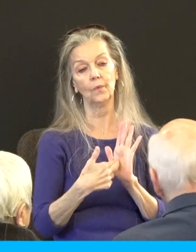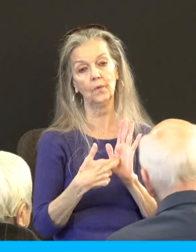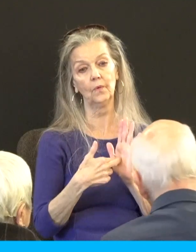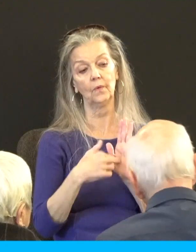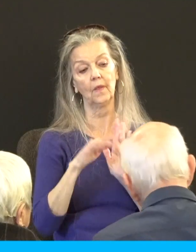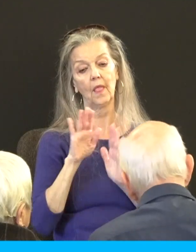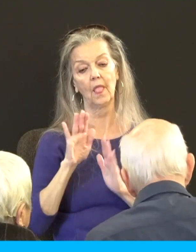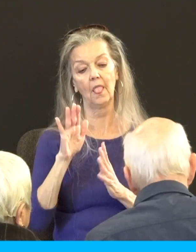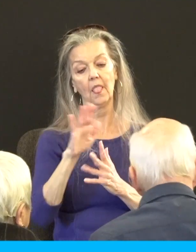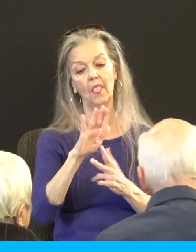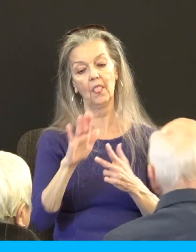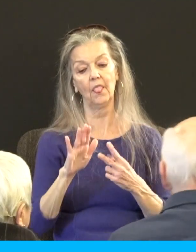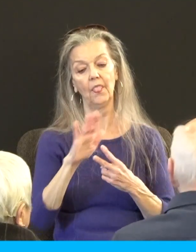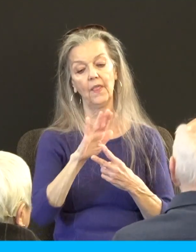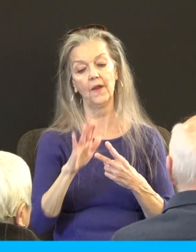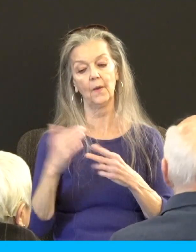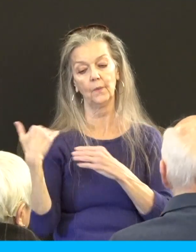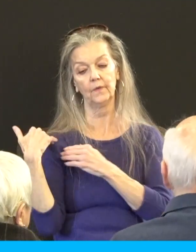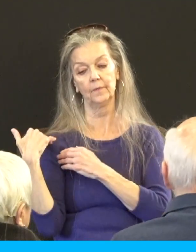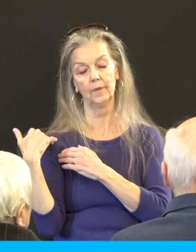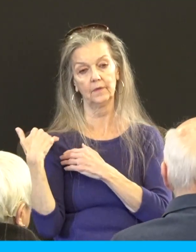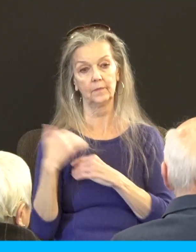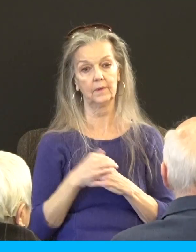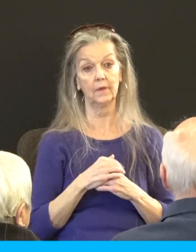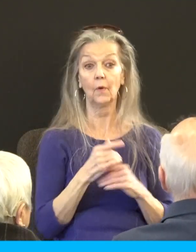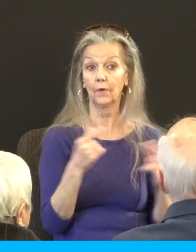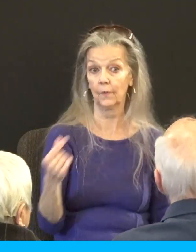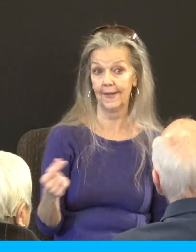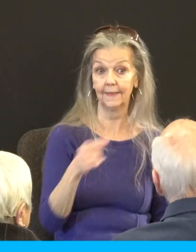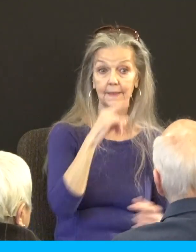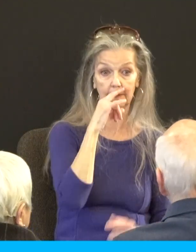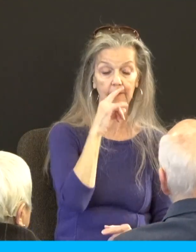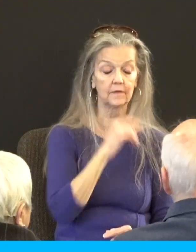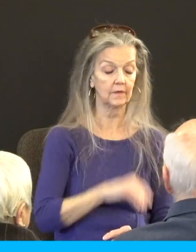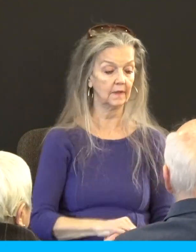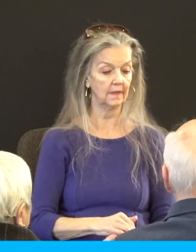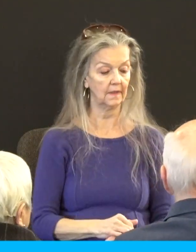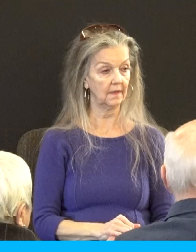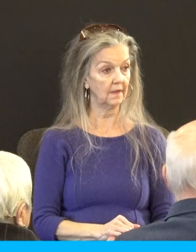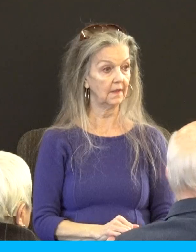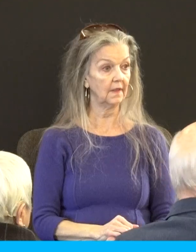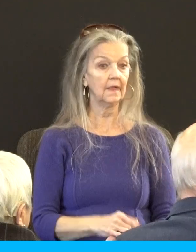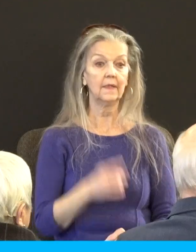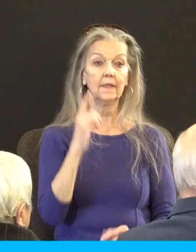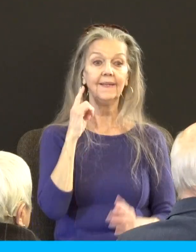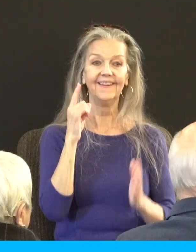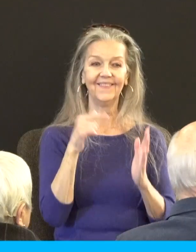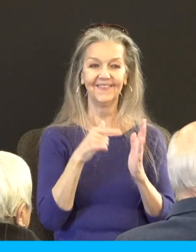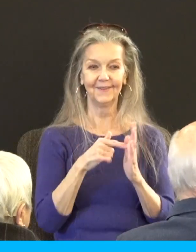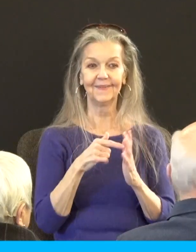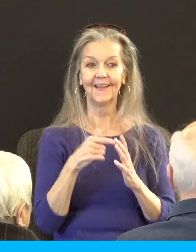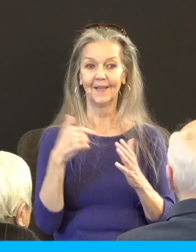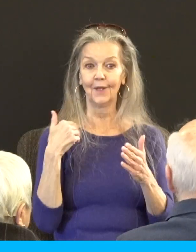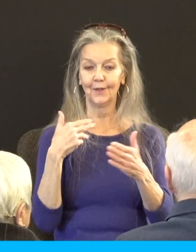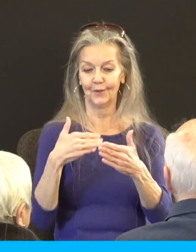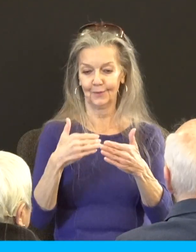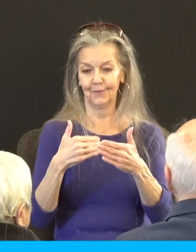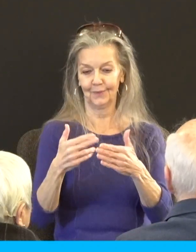For example, or even grandkids, anybody notice that it's Christmas time soon? Anybody? Can anybody find a parking